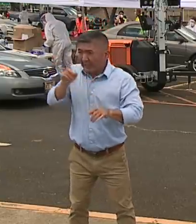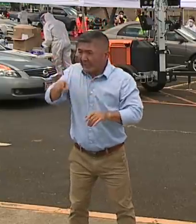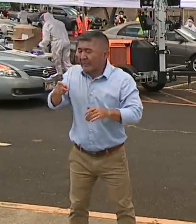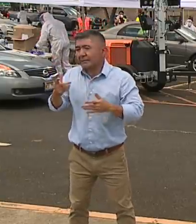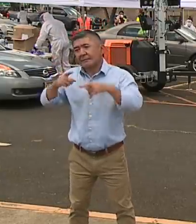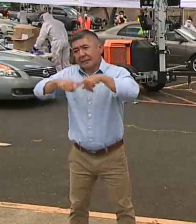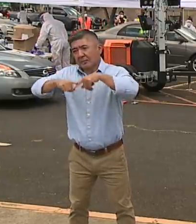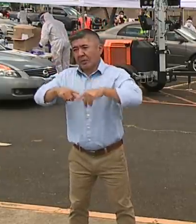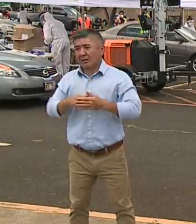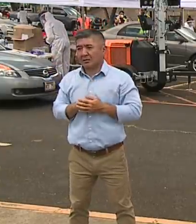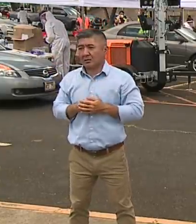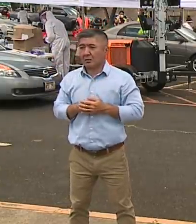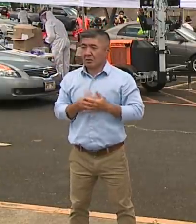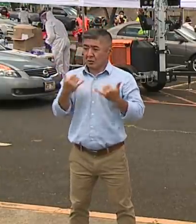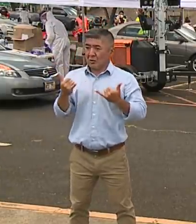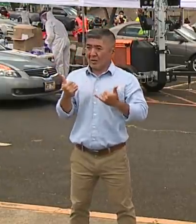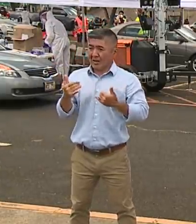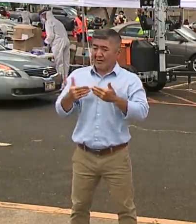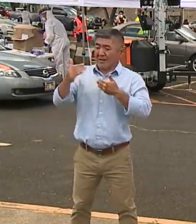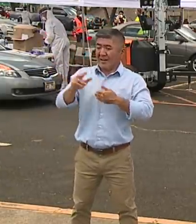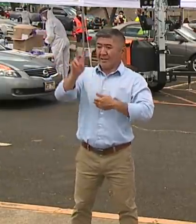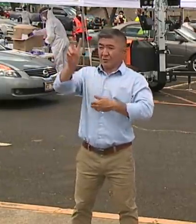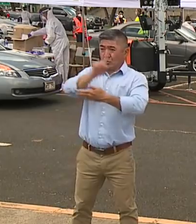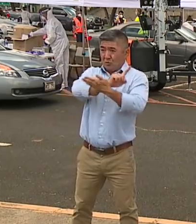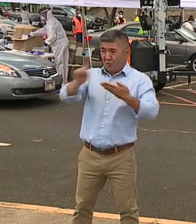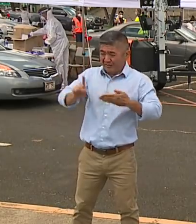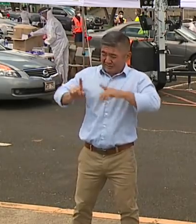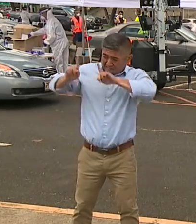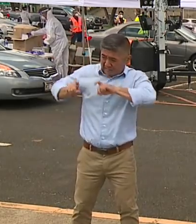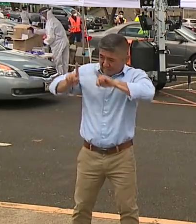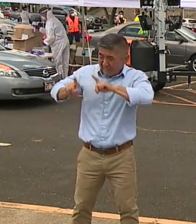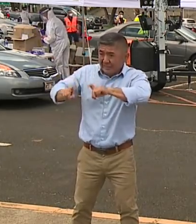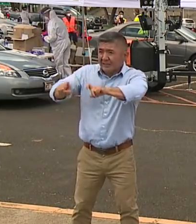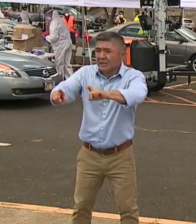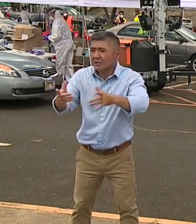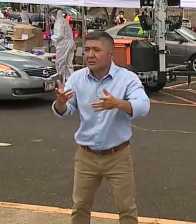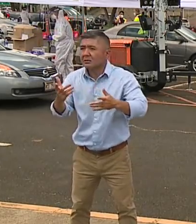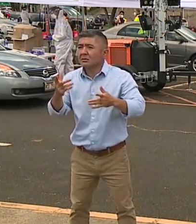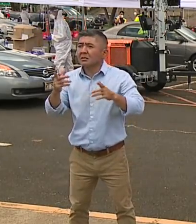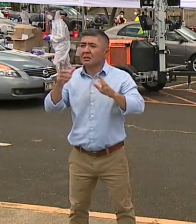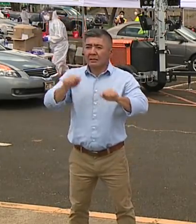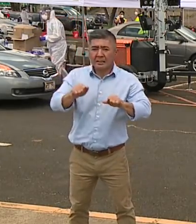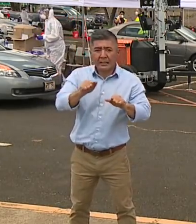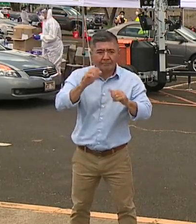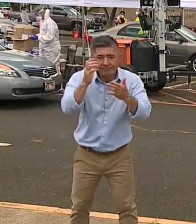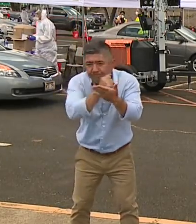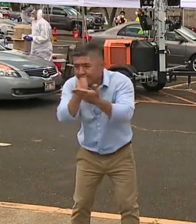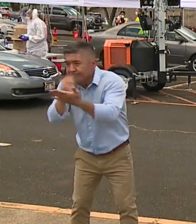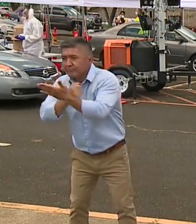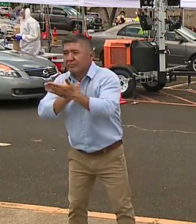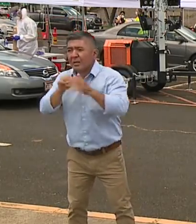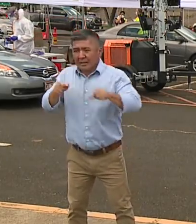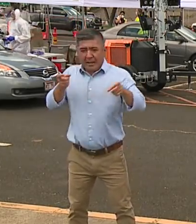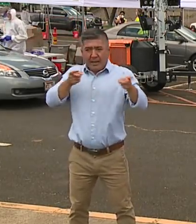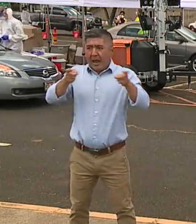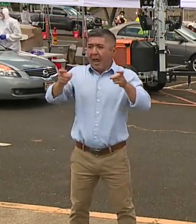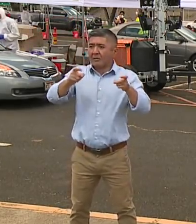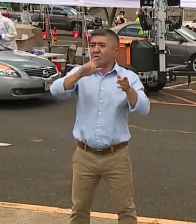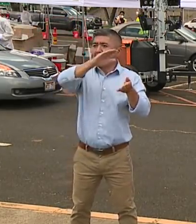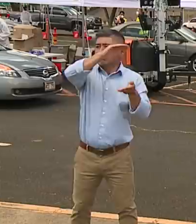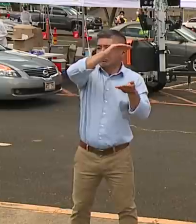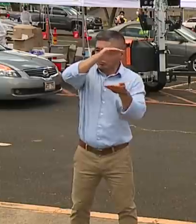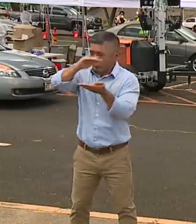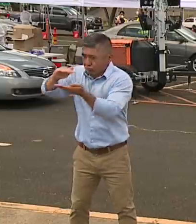to decrease the caseload, decrease the positivity, so we can more adequately handle it with the testing and the contact tracing